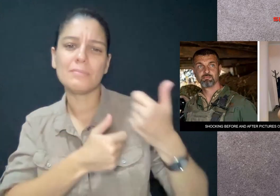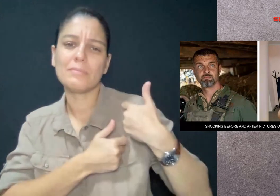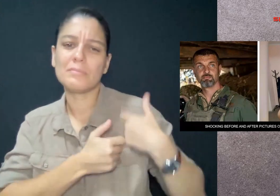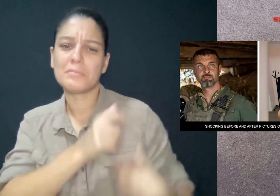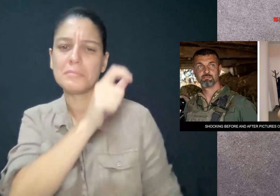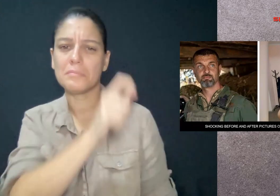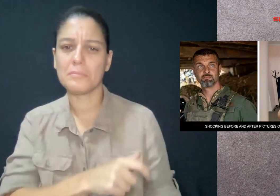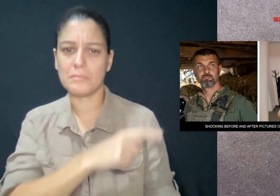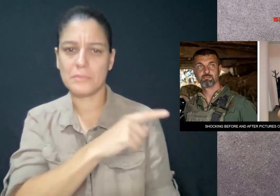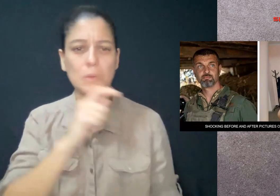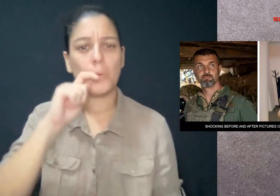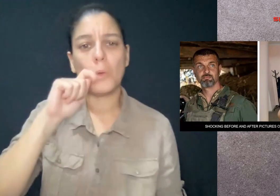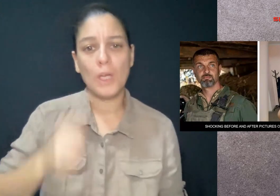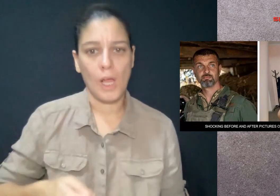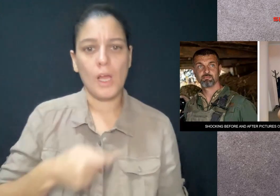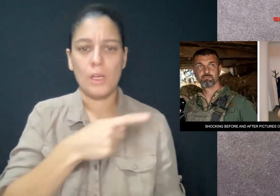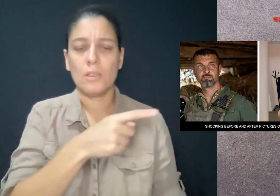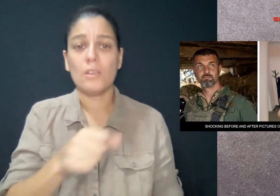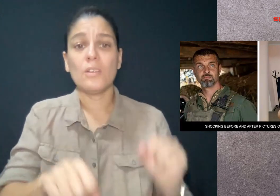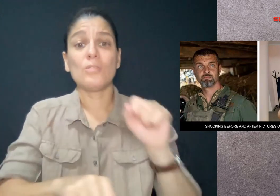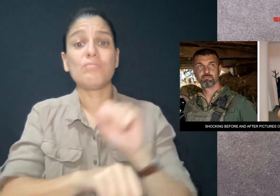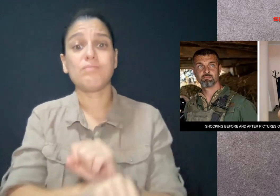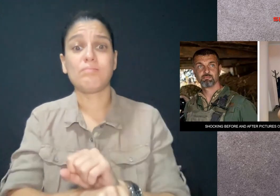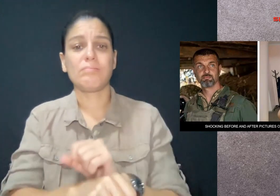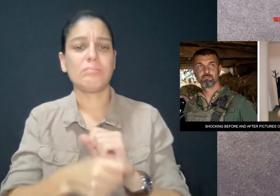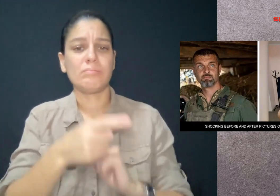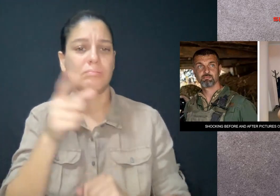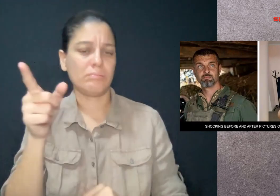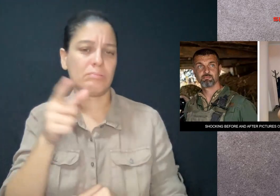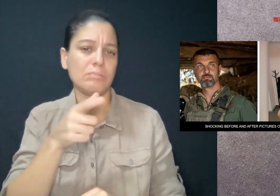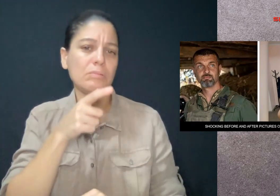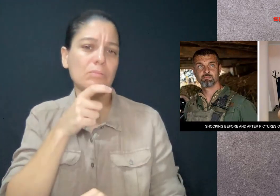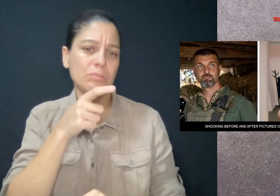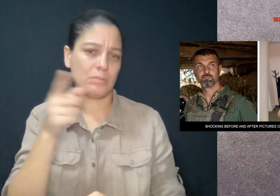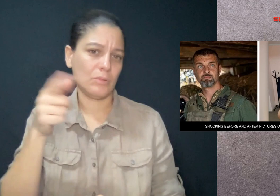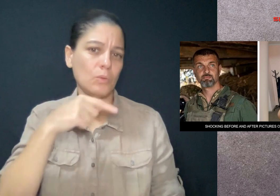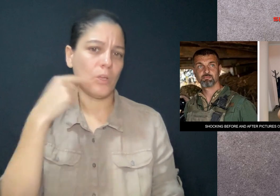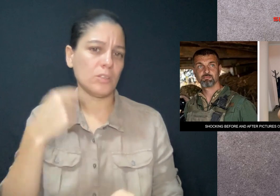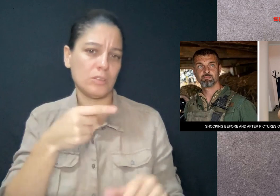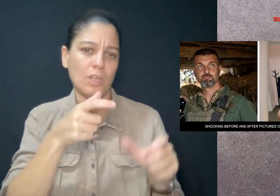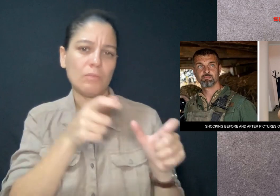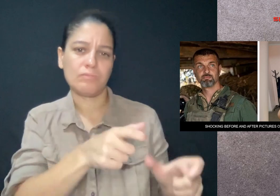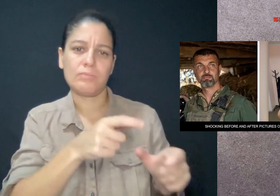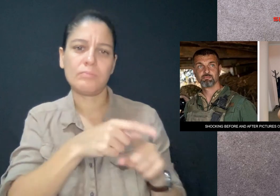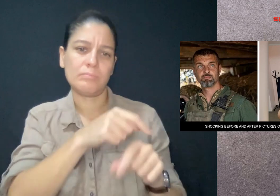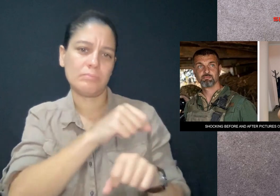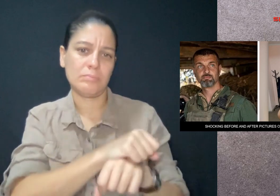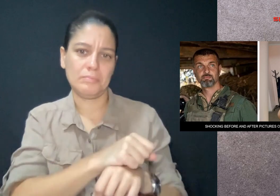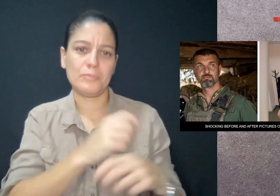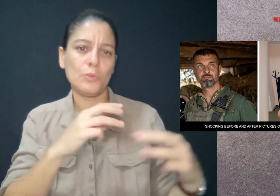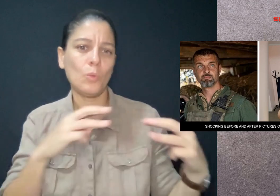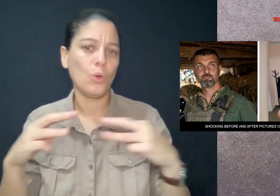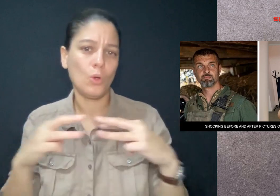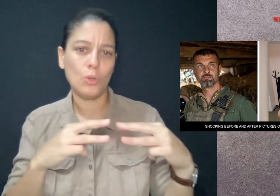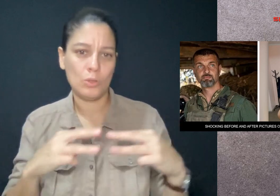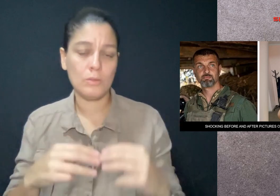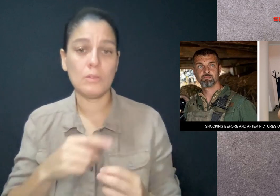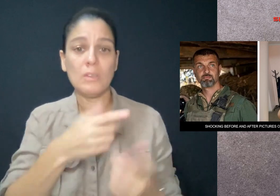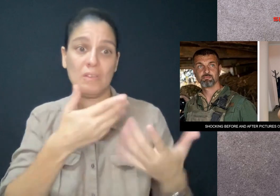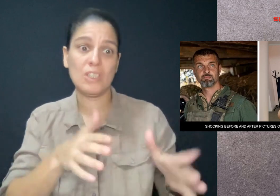Before and after images of a Ukrainian soldier held by Russia as a prisoner of war were released to a Twitter account on